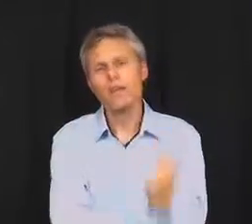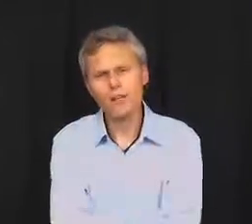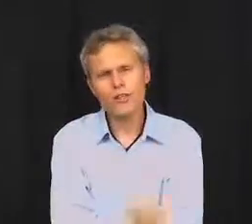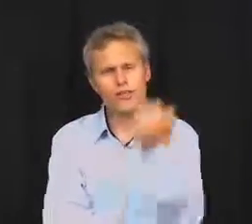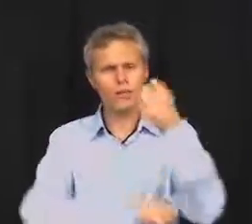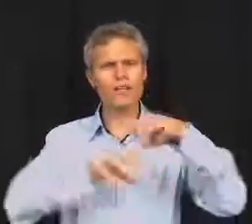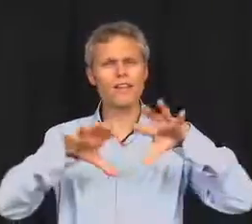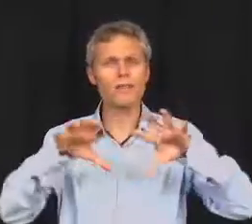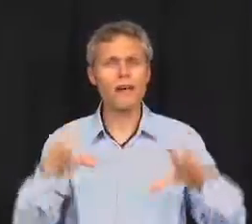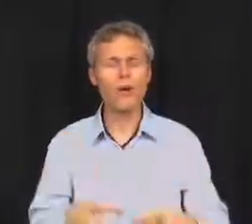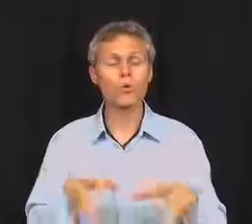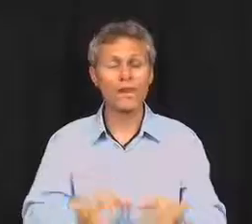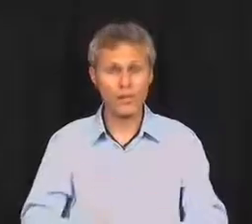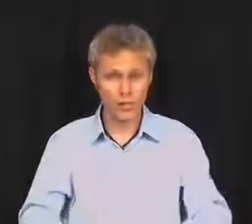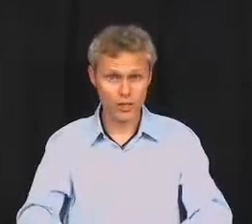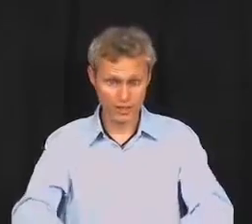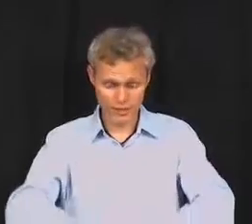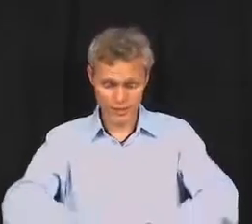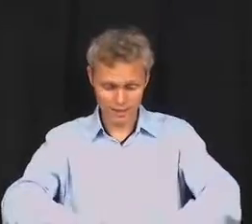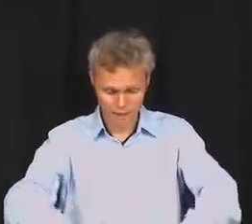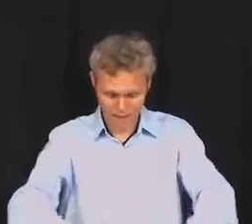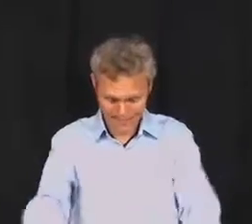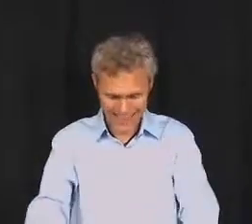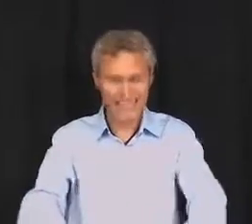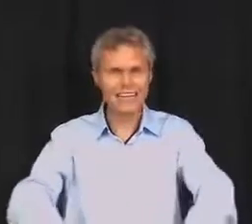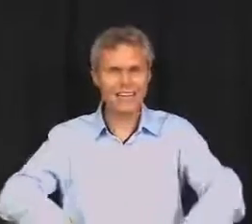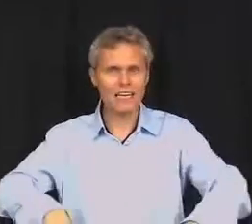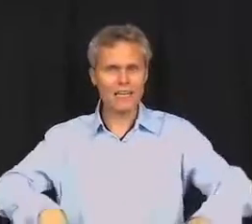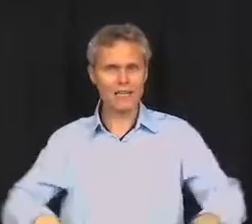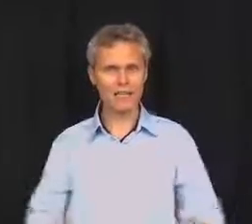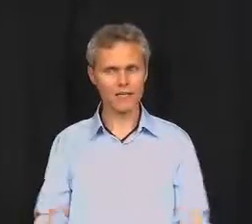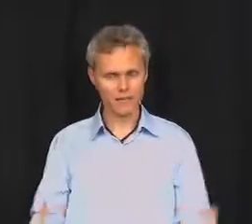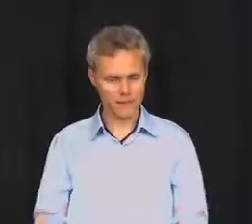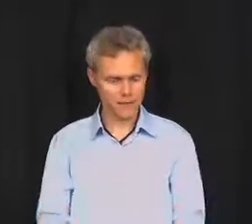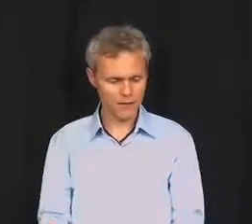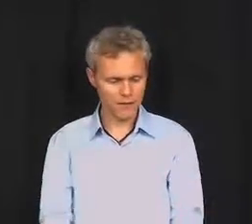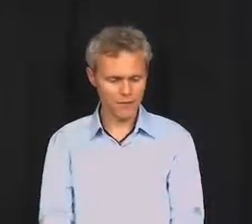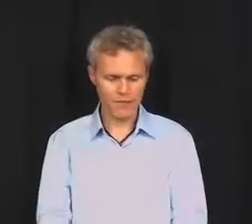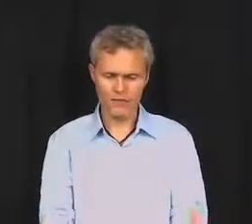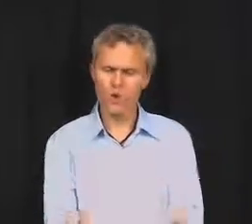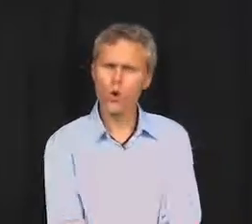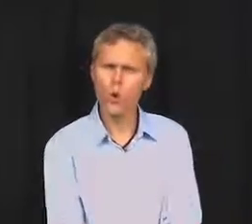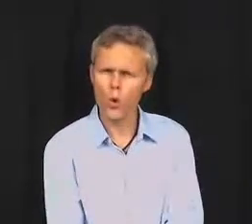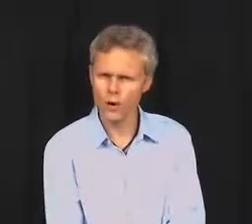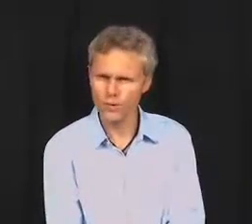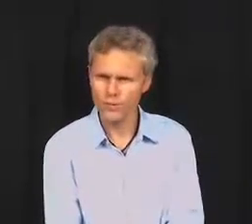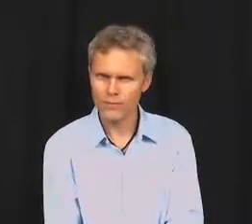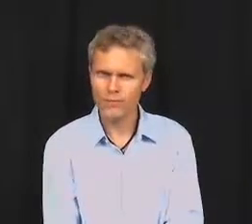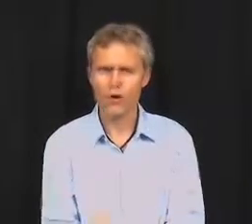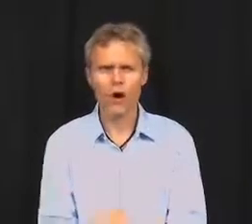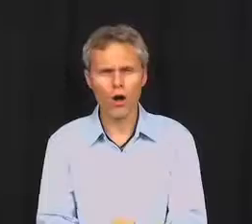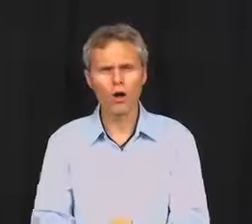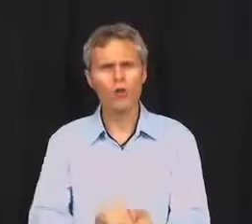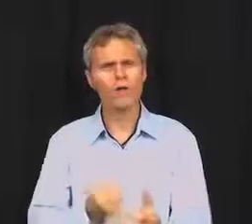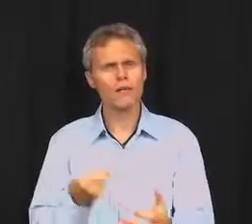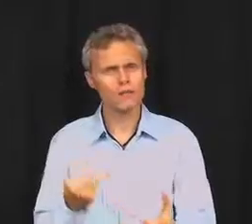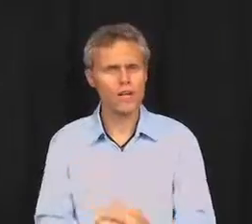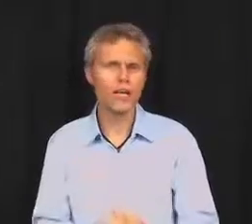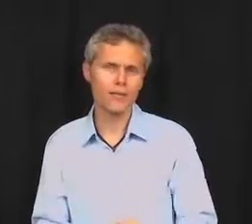Energy is really the foundation. It's the beginning, the core for all change.